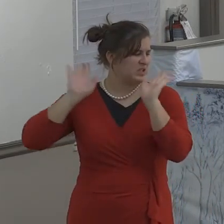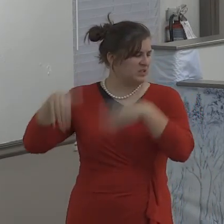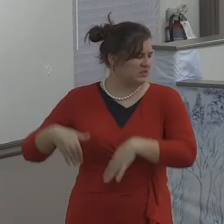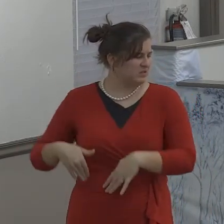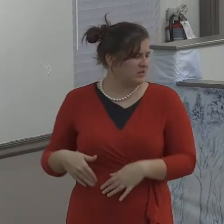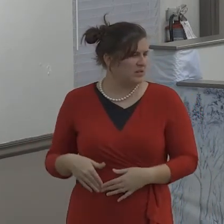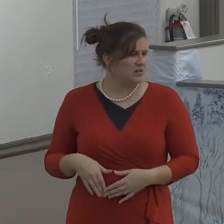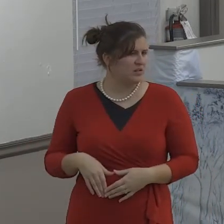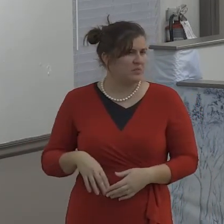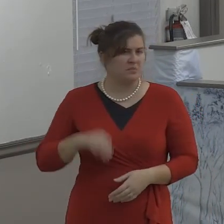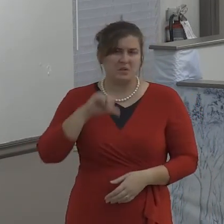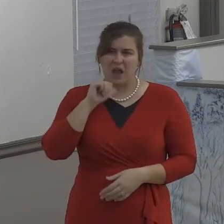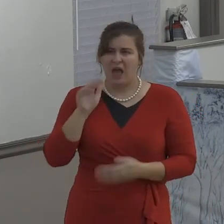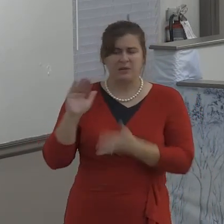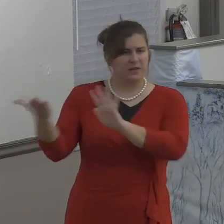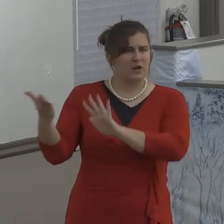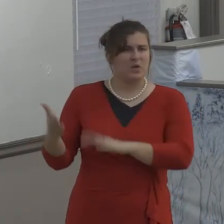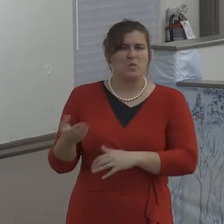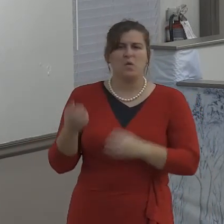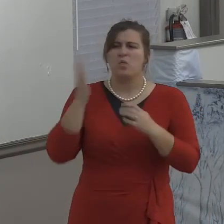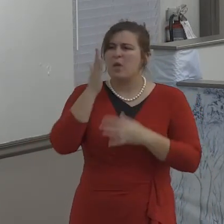That should never be the case